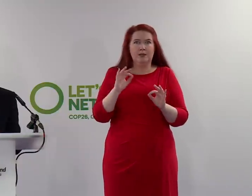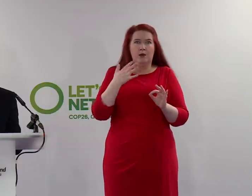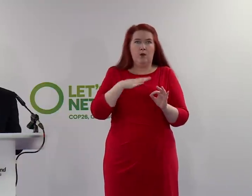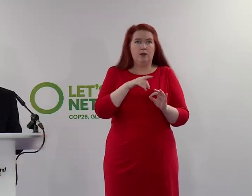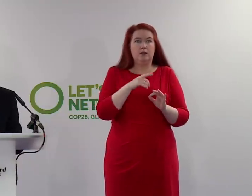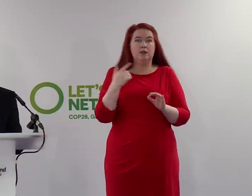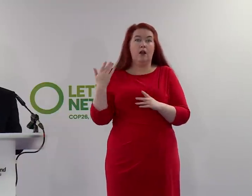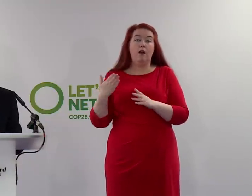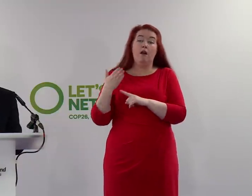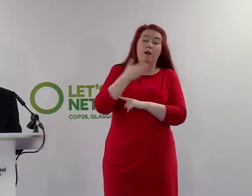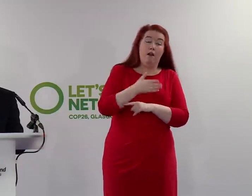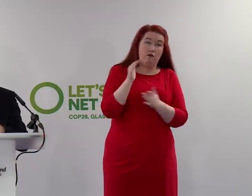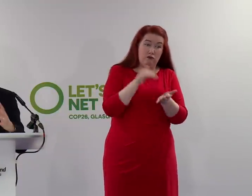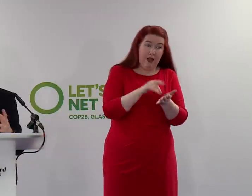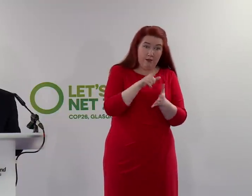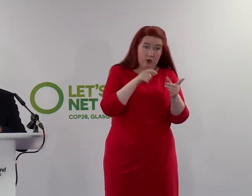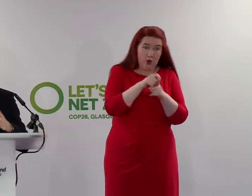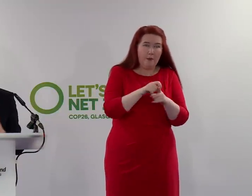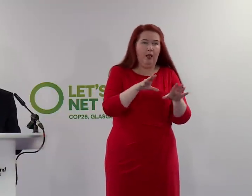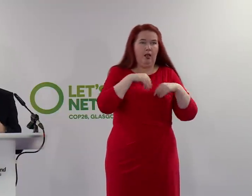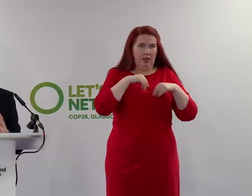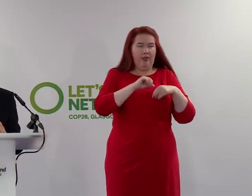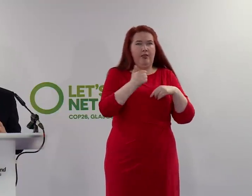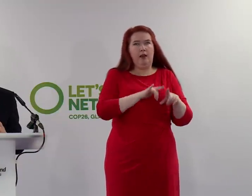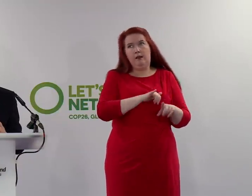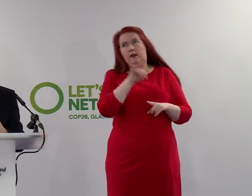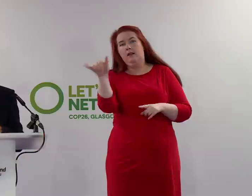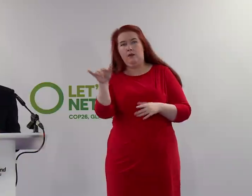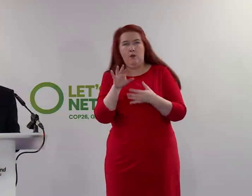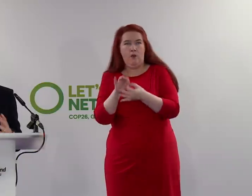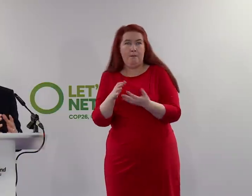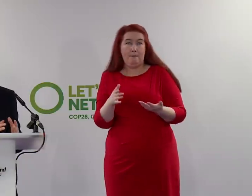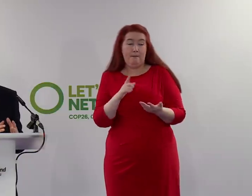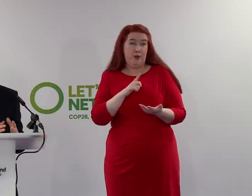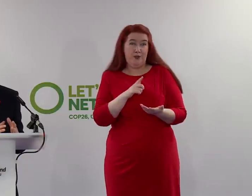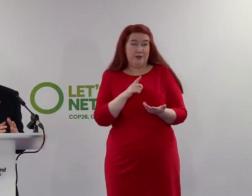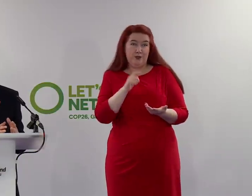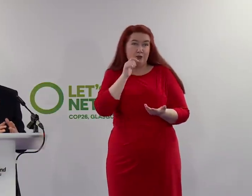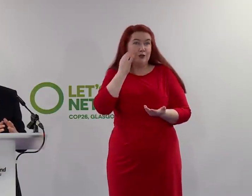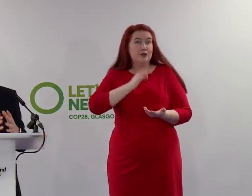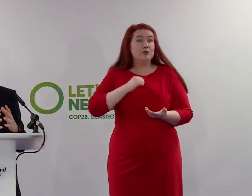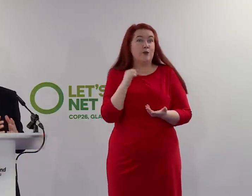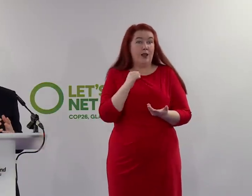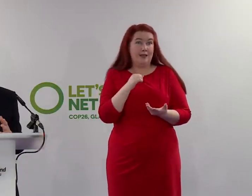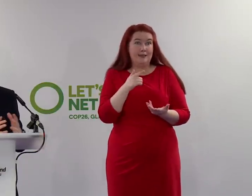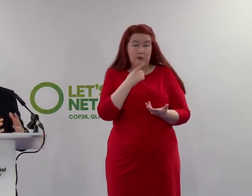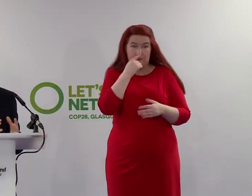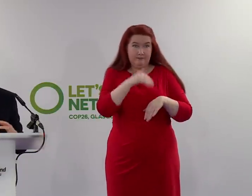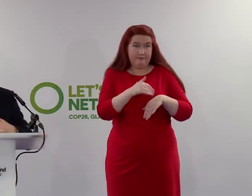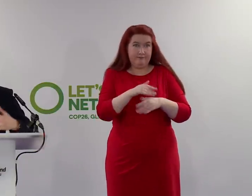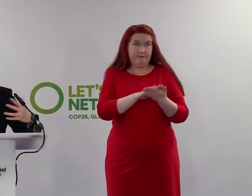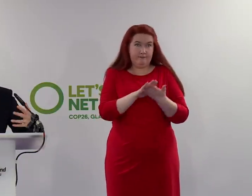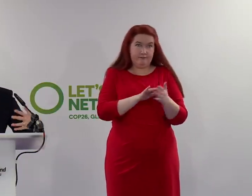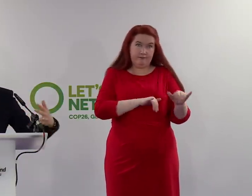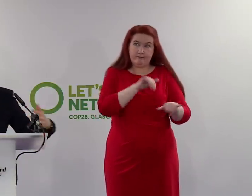have COP as a place where the virus transmits because it won't only be Scotland potentially that pays for